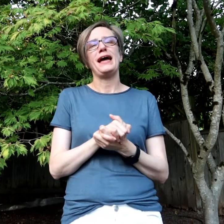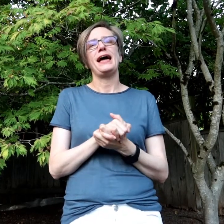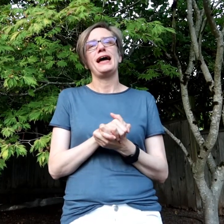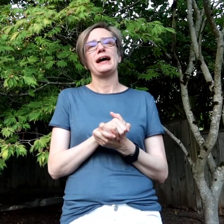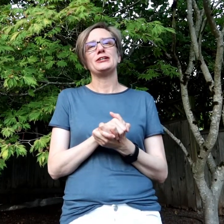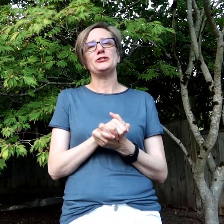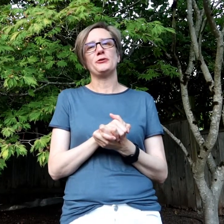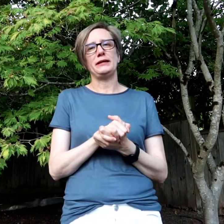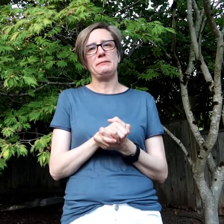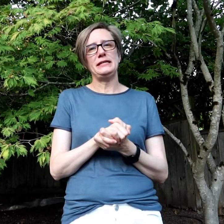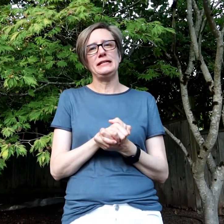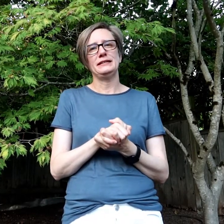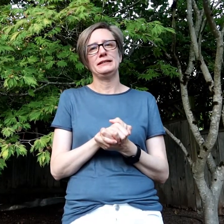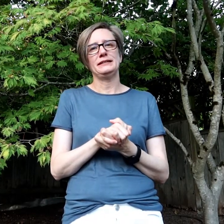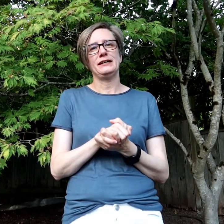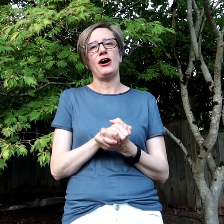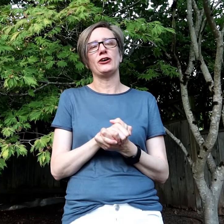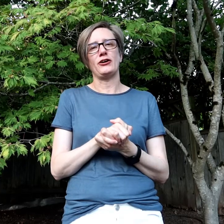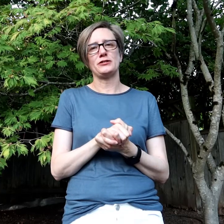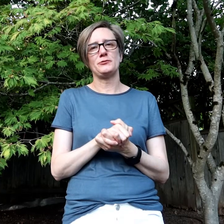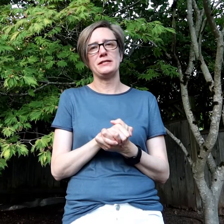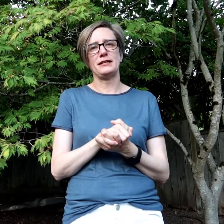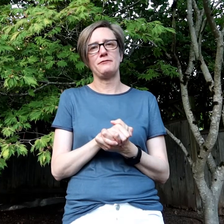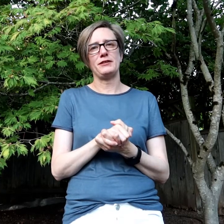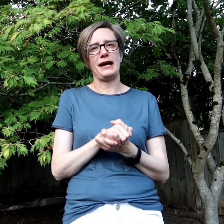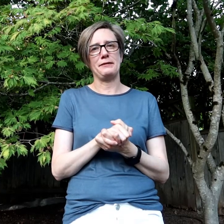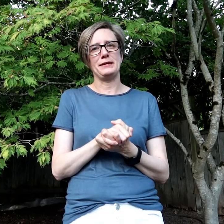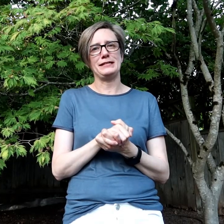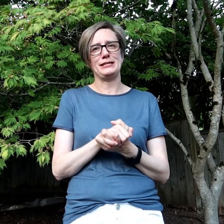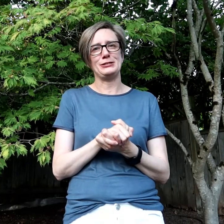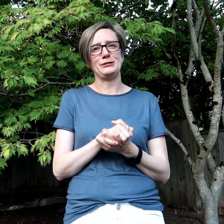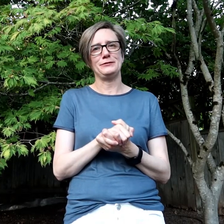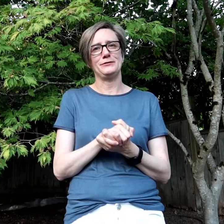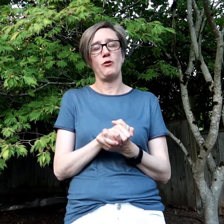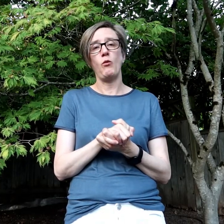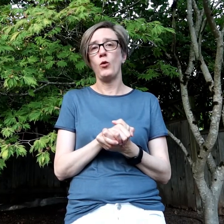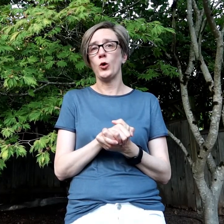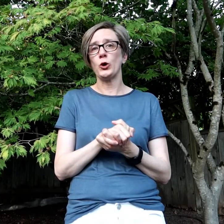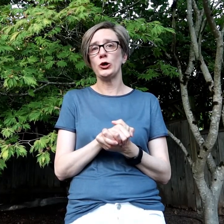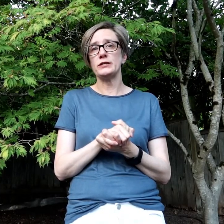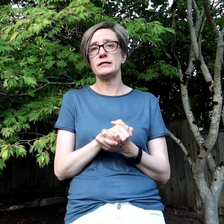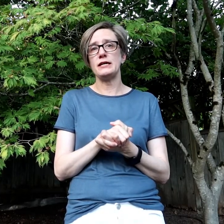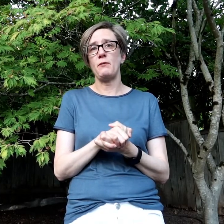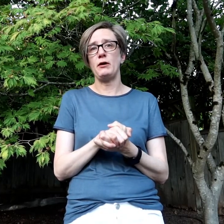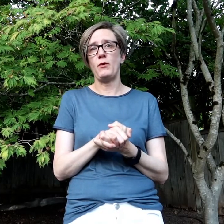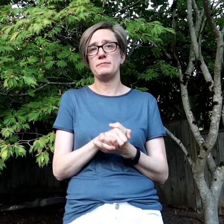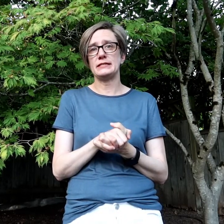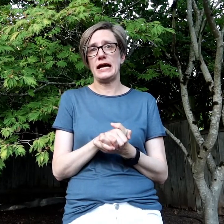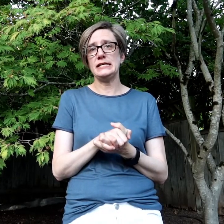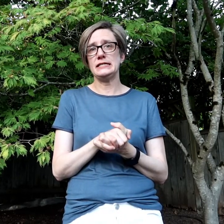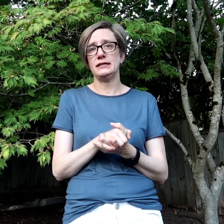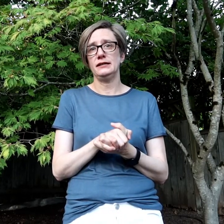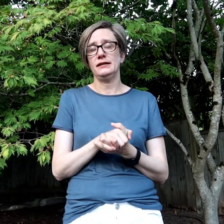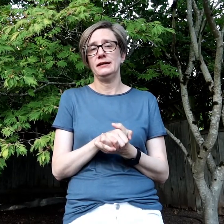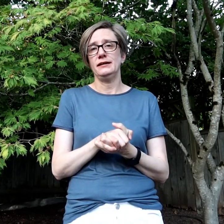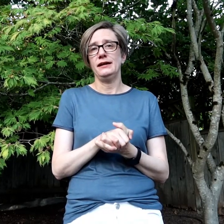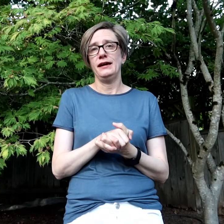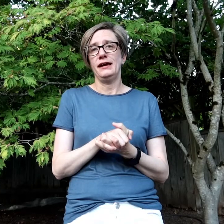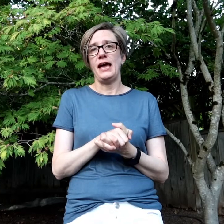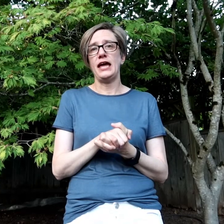So join me on August 22nd for the guided meditation or seek out my website and